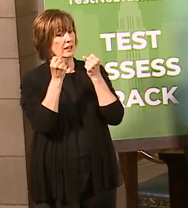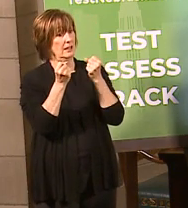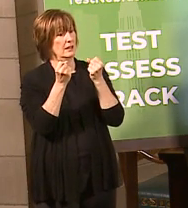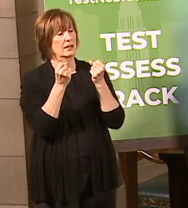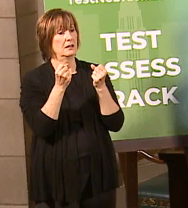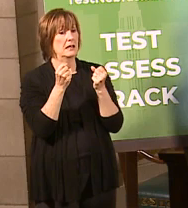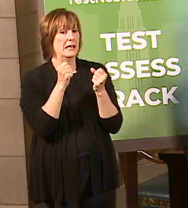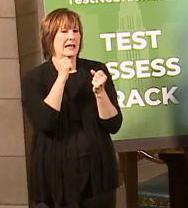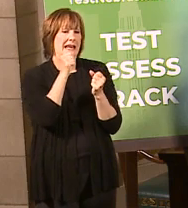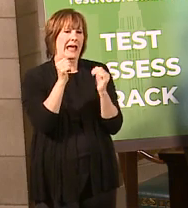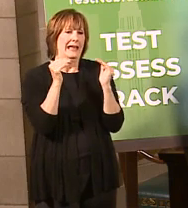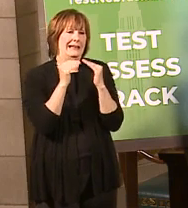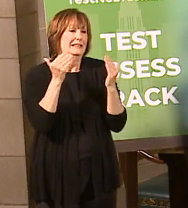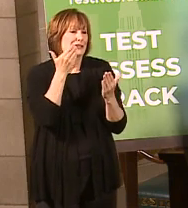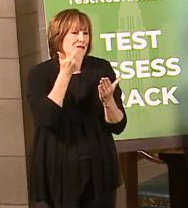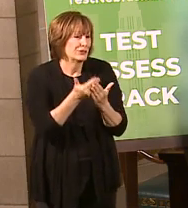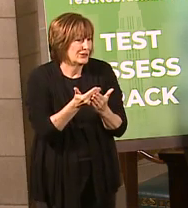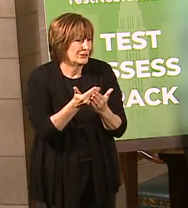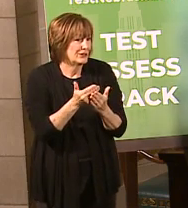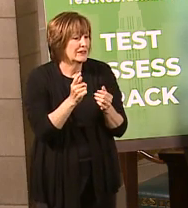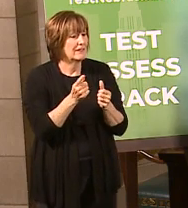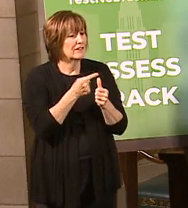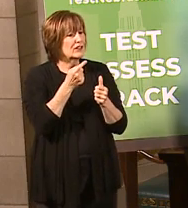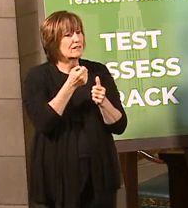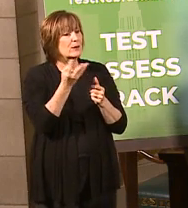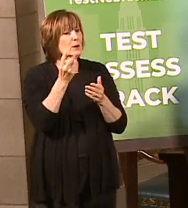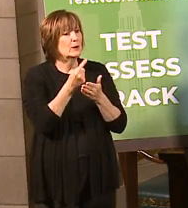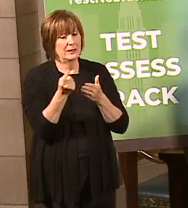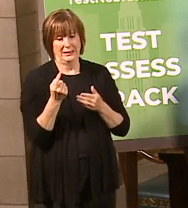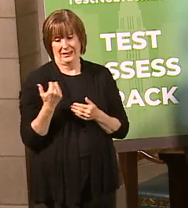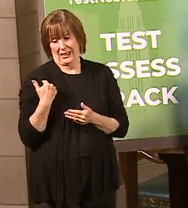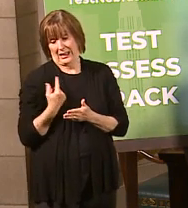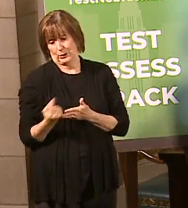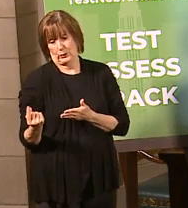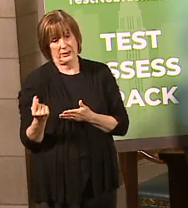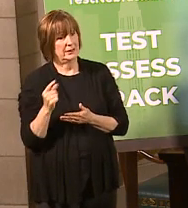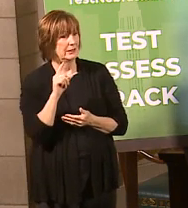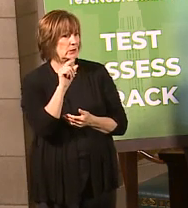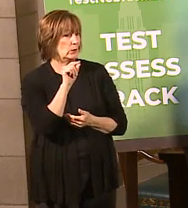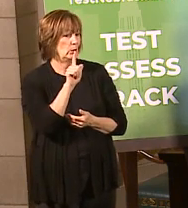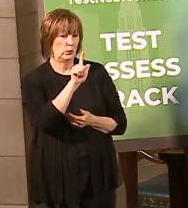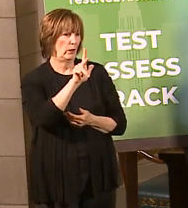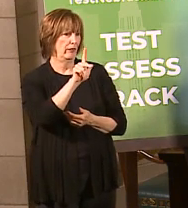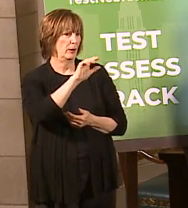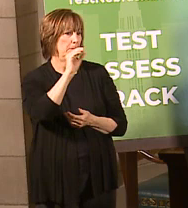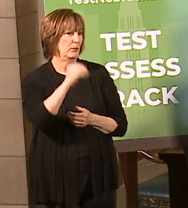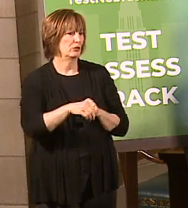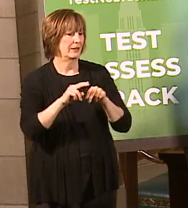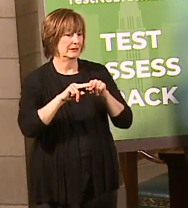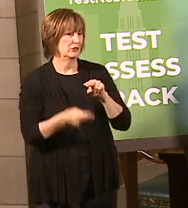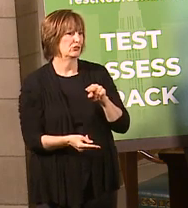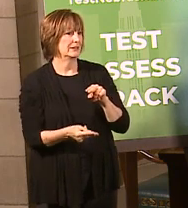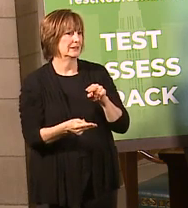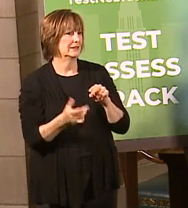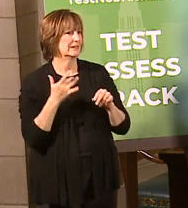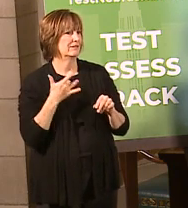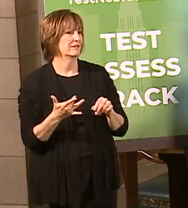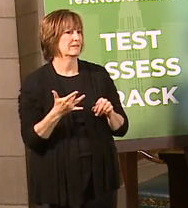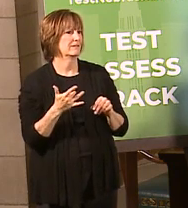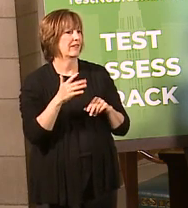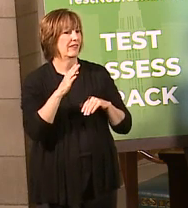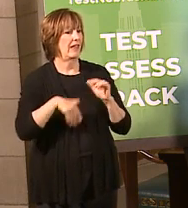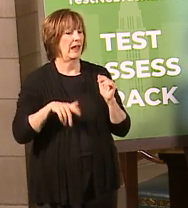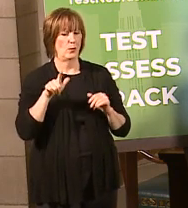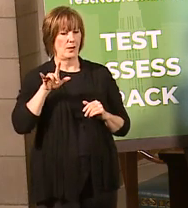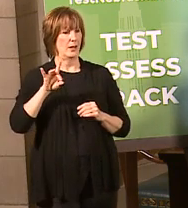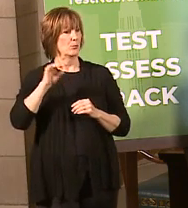for the first few weeks of that. Last week the traffic data was only a 23 percent decrease from our baseline versus